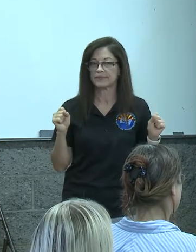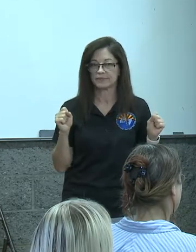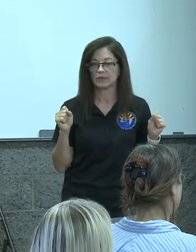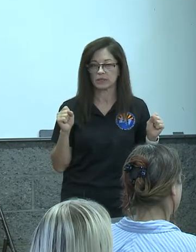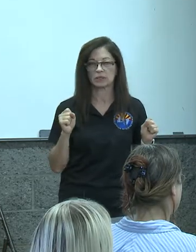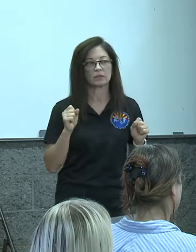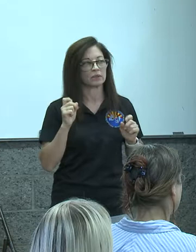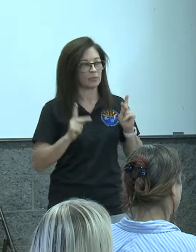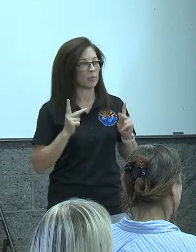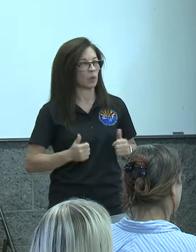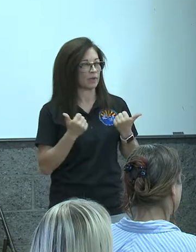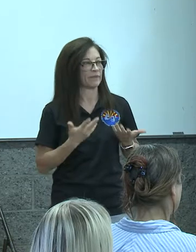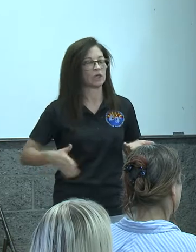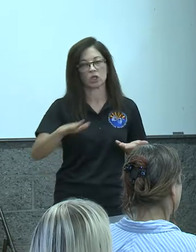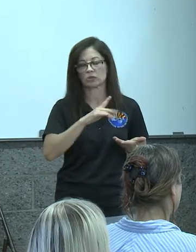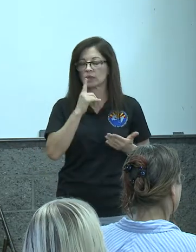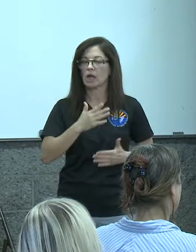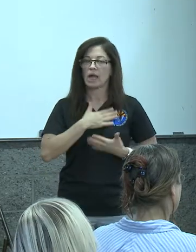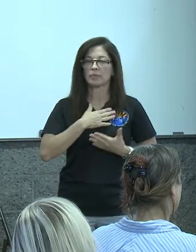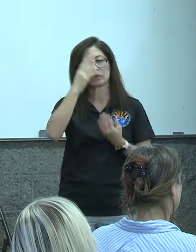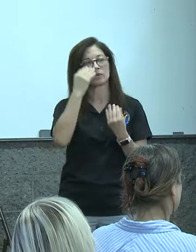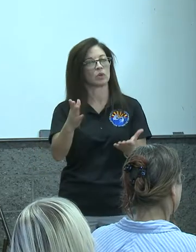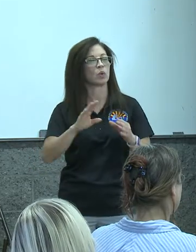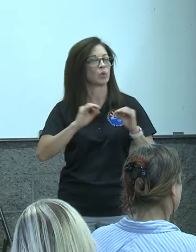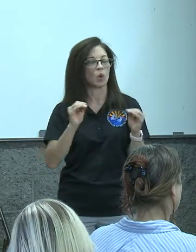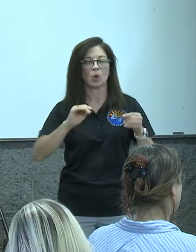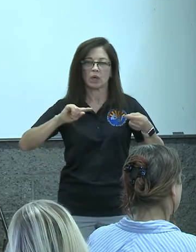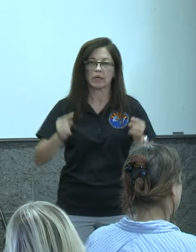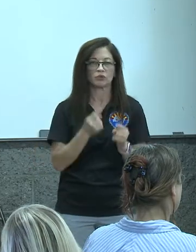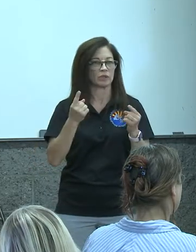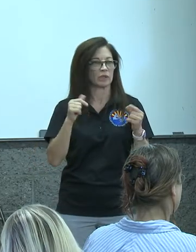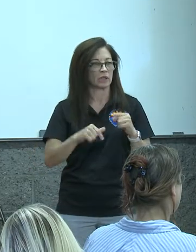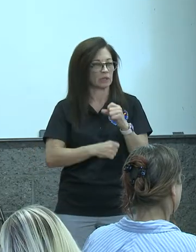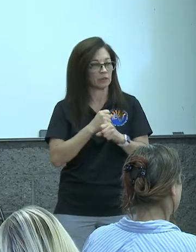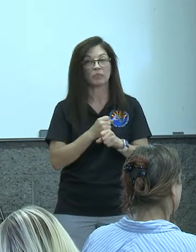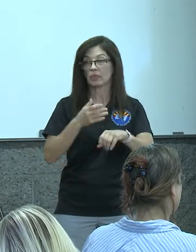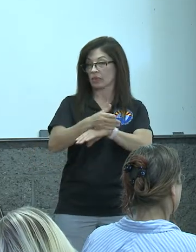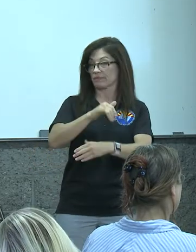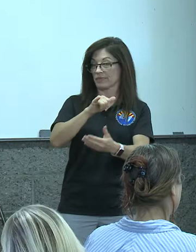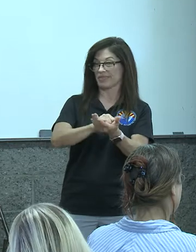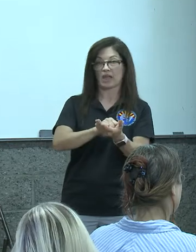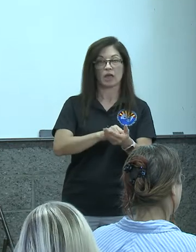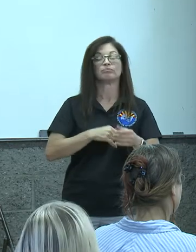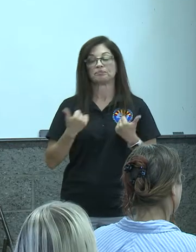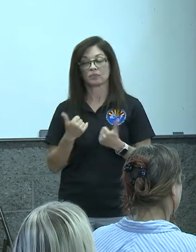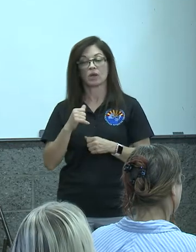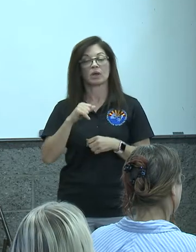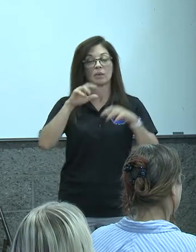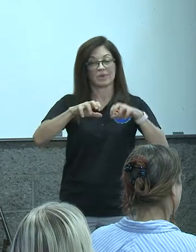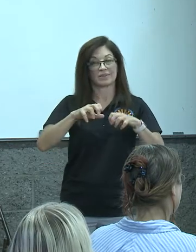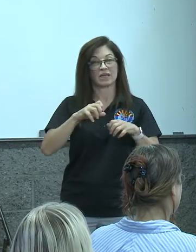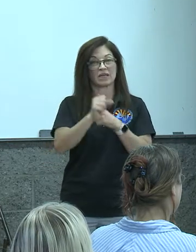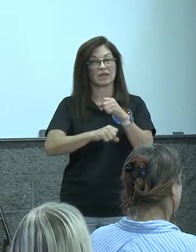residents and so really happy to report that um after that monsoon season in 2010 um